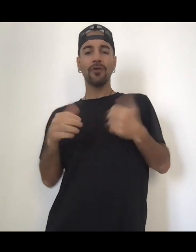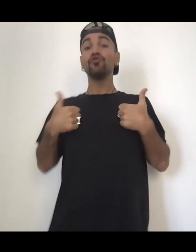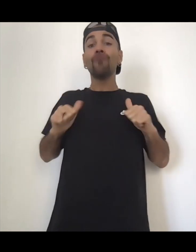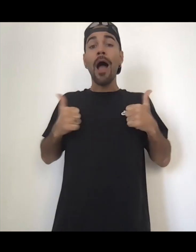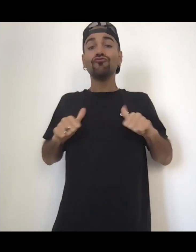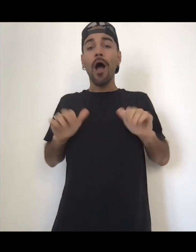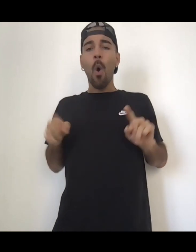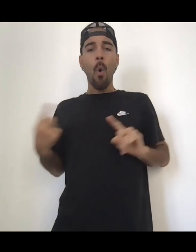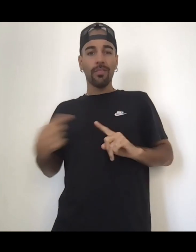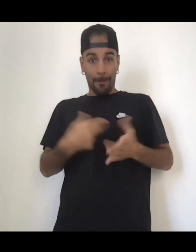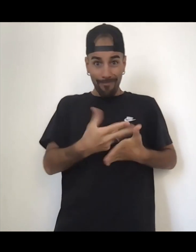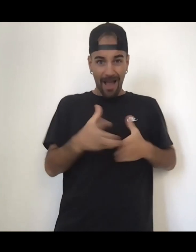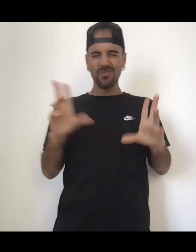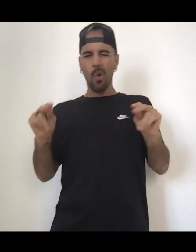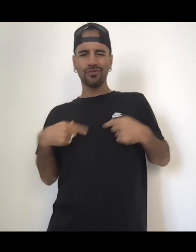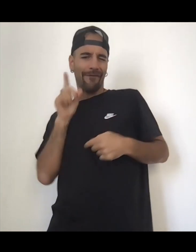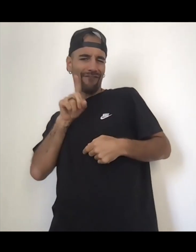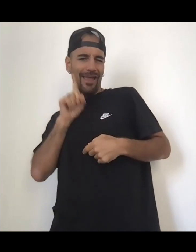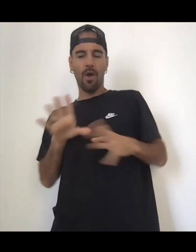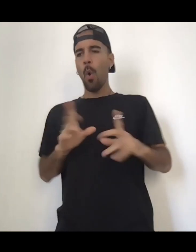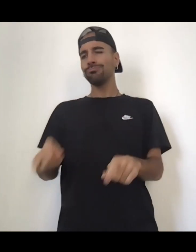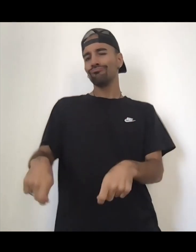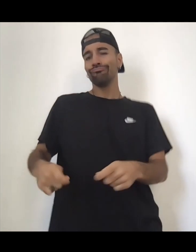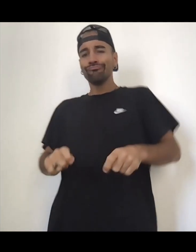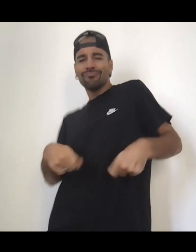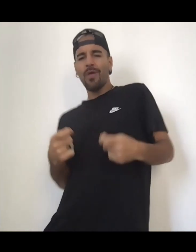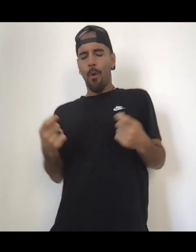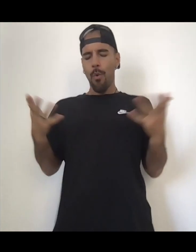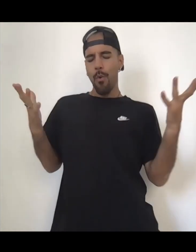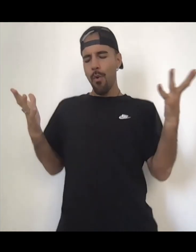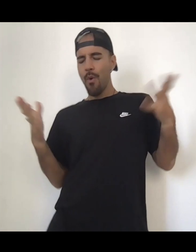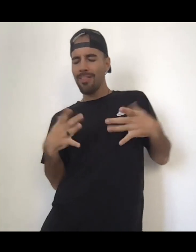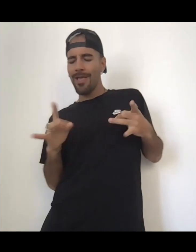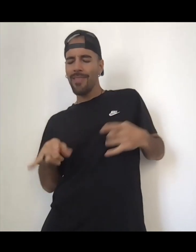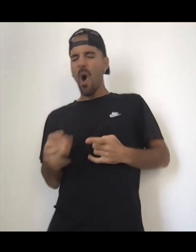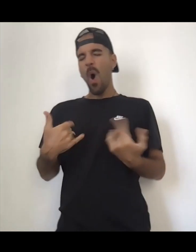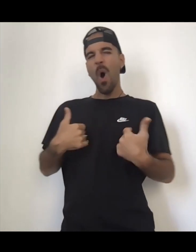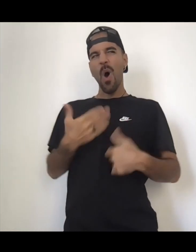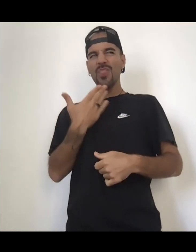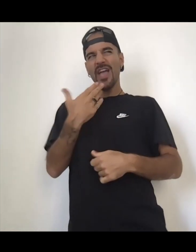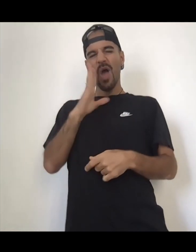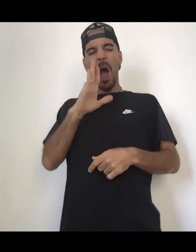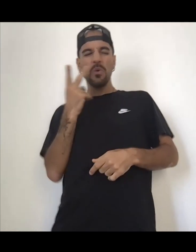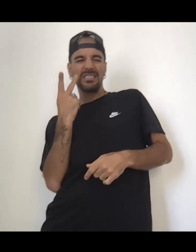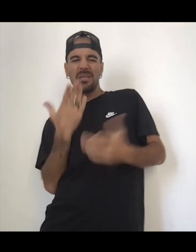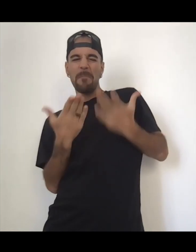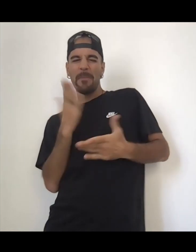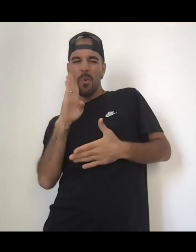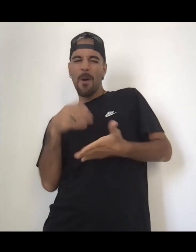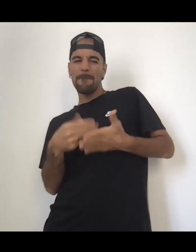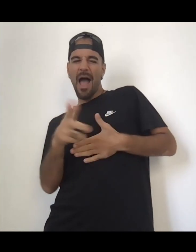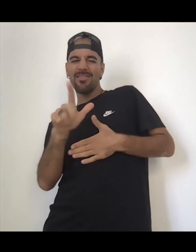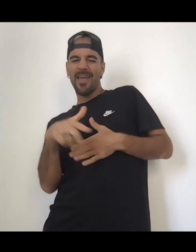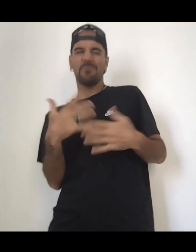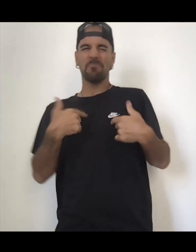energy of it. Believe it. Fake it till you make it because it's all based off energy. It's all based off